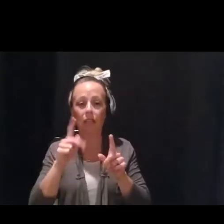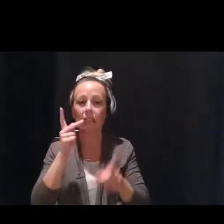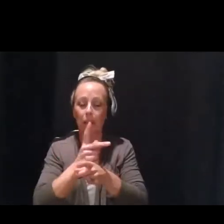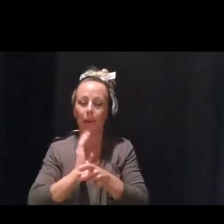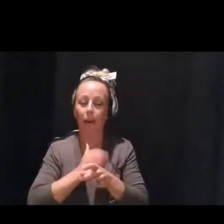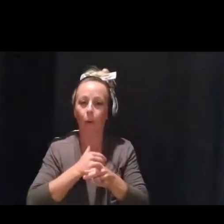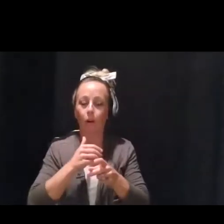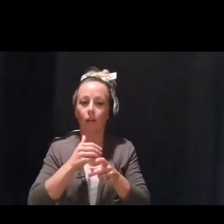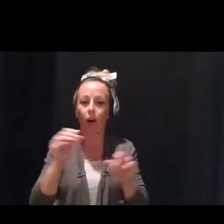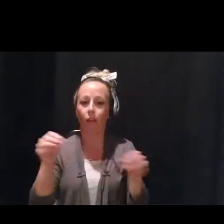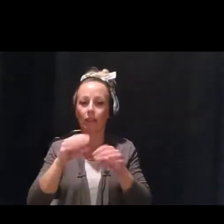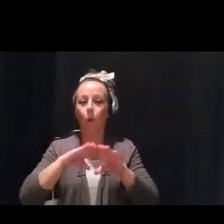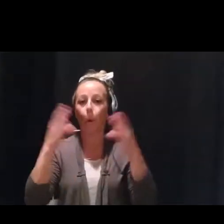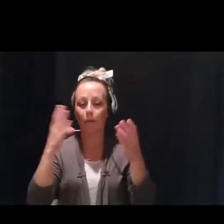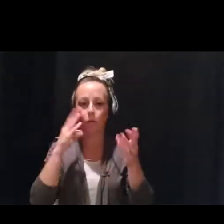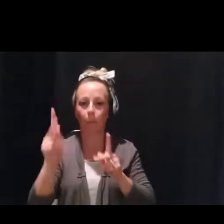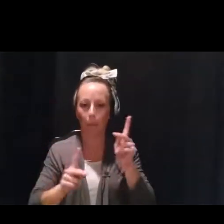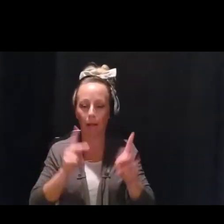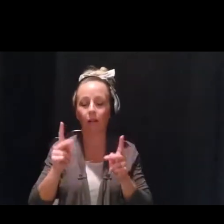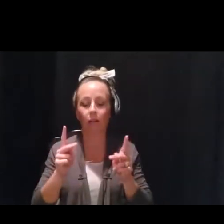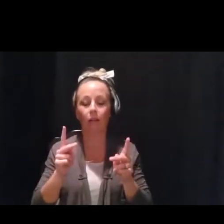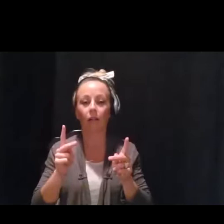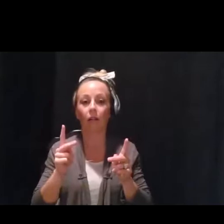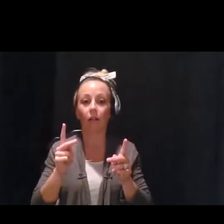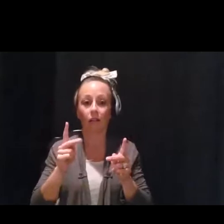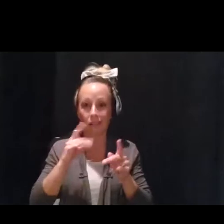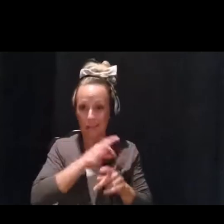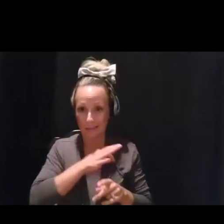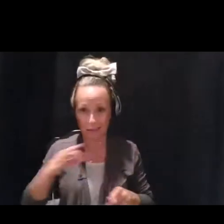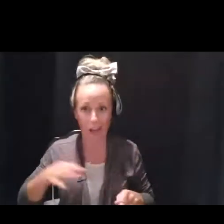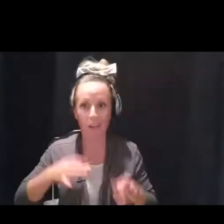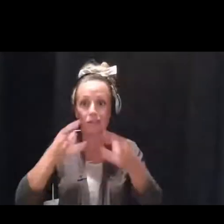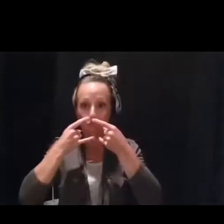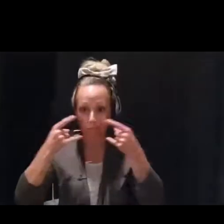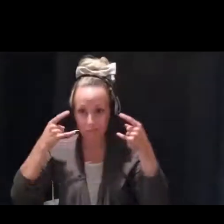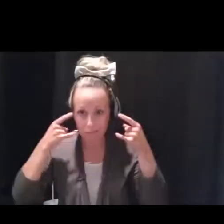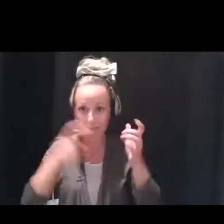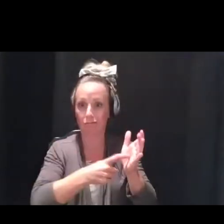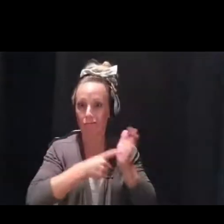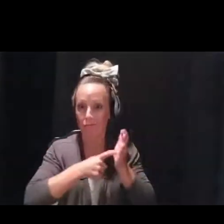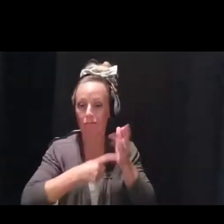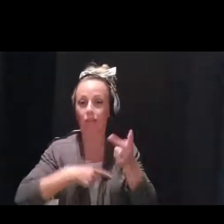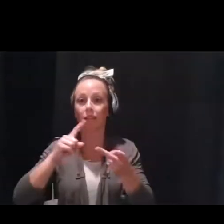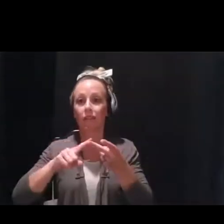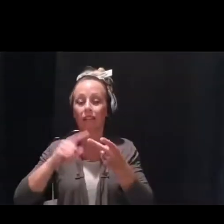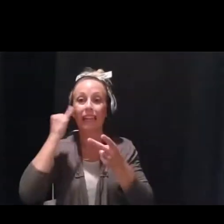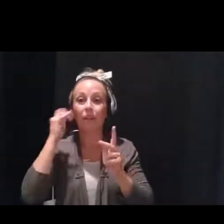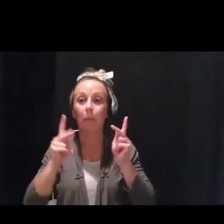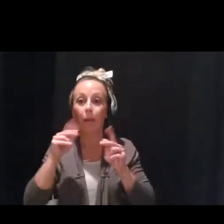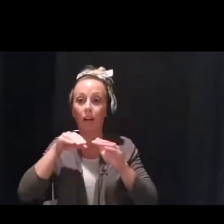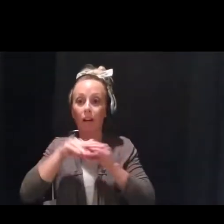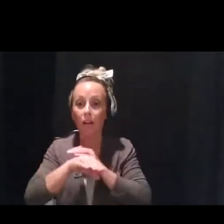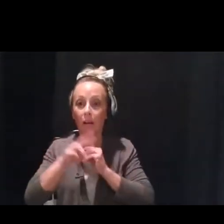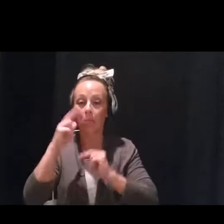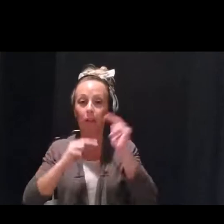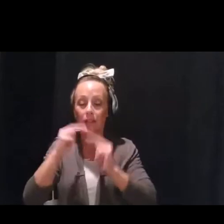public. Our staff wear masks at work, and when people from the public enter the building, we do require them to wear masks, we